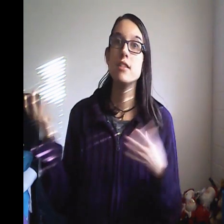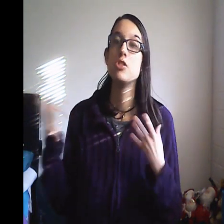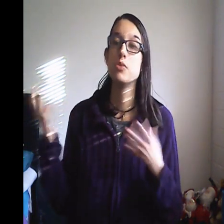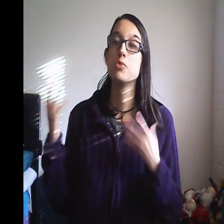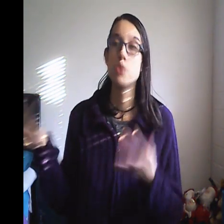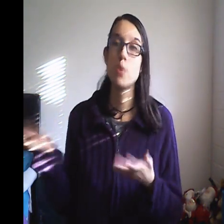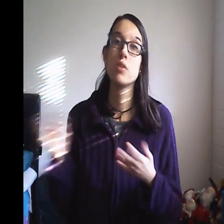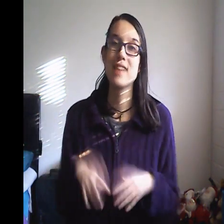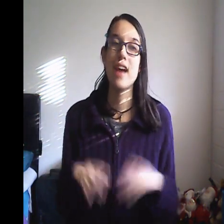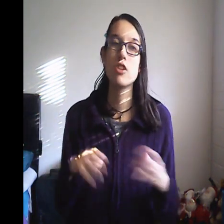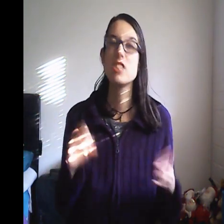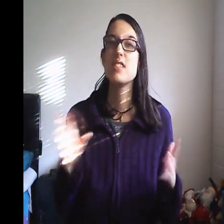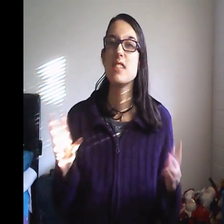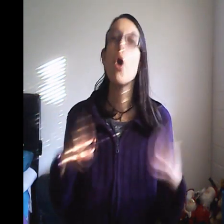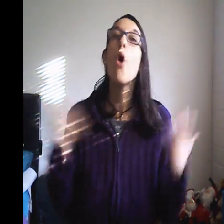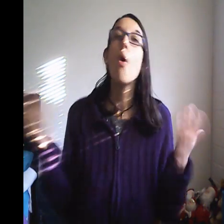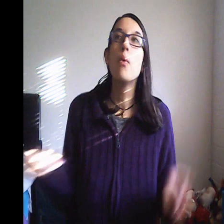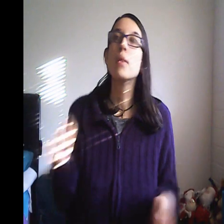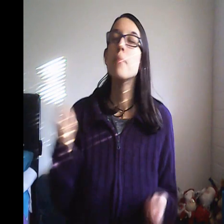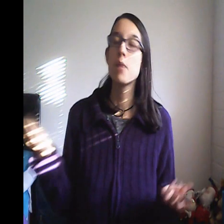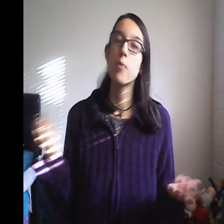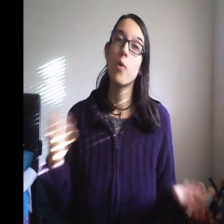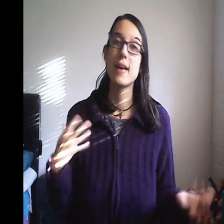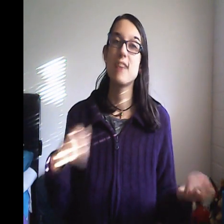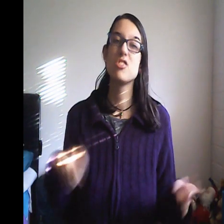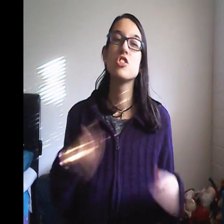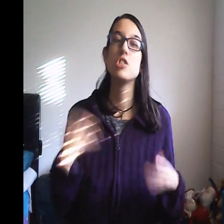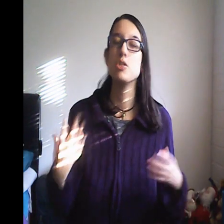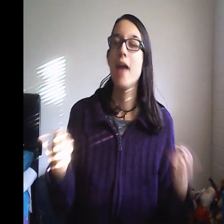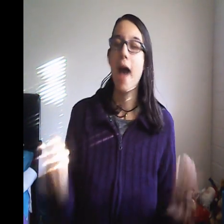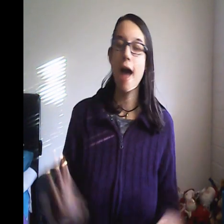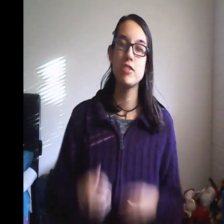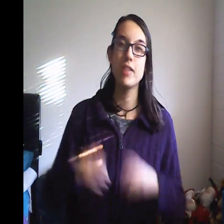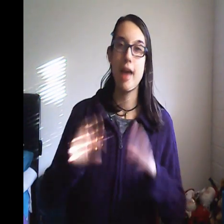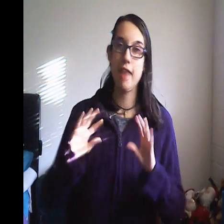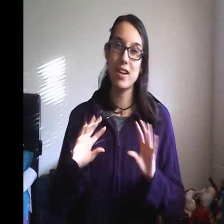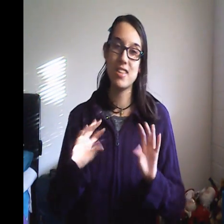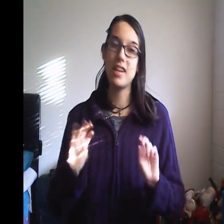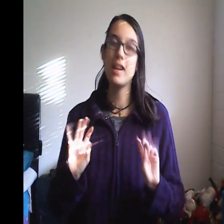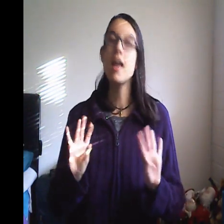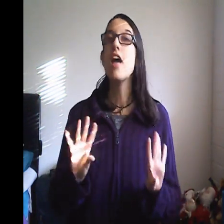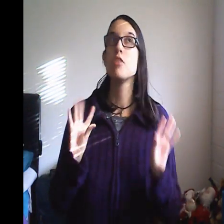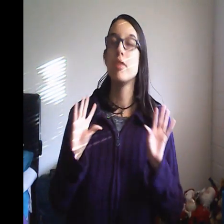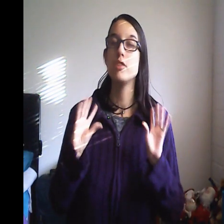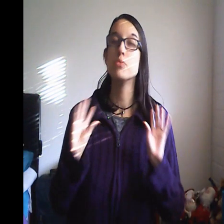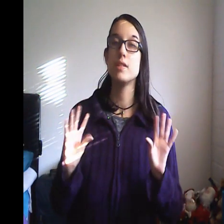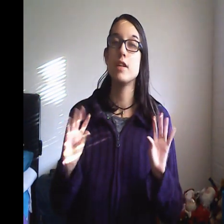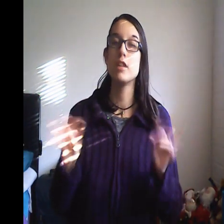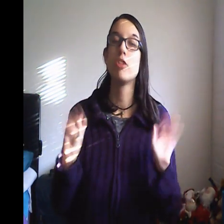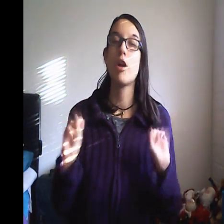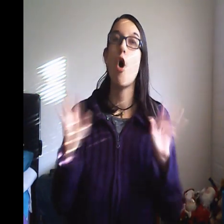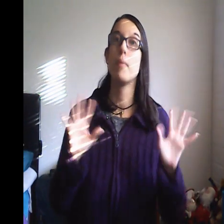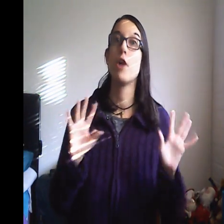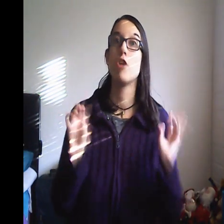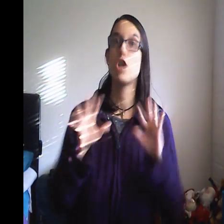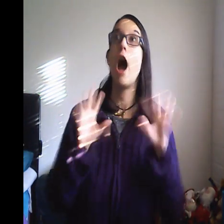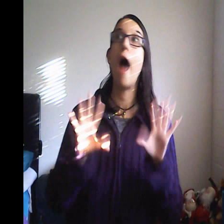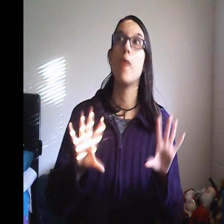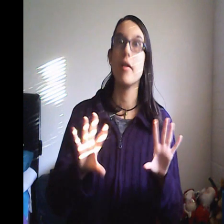into stores and actually see what makeup organizers do they have. Do they have anything? When you see it, you're like, oh my gosh,